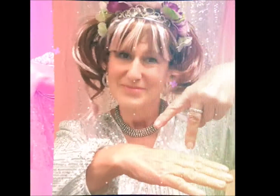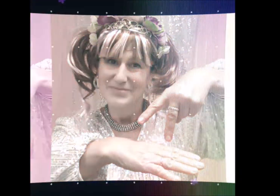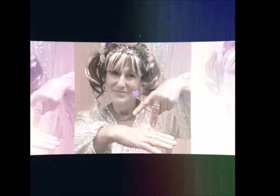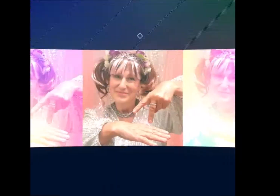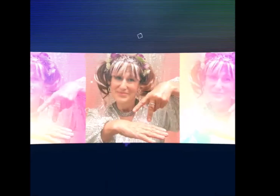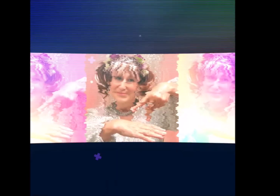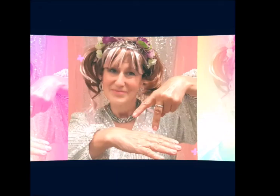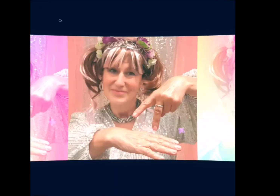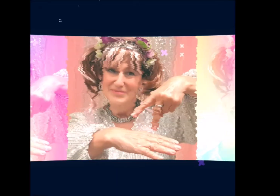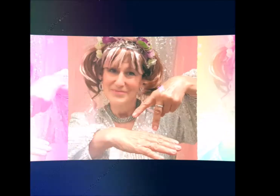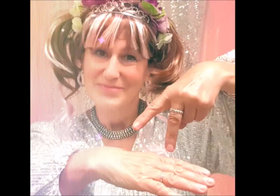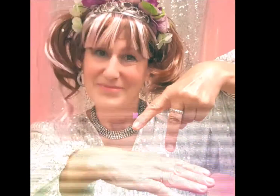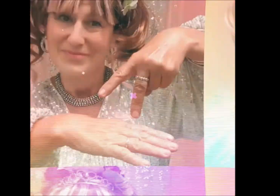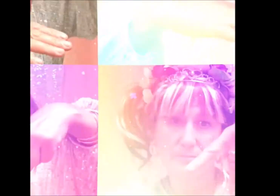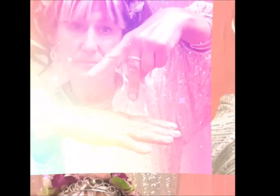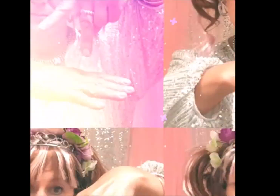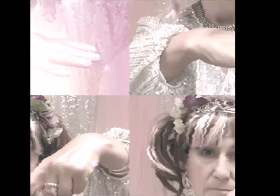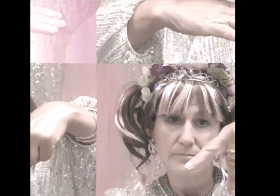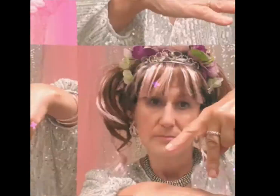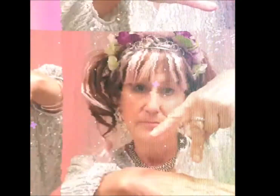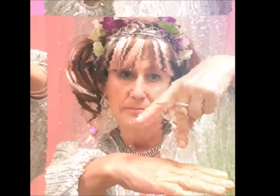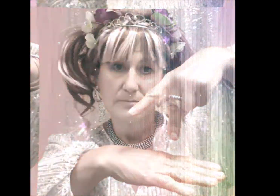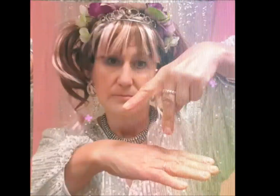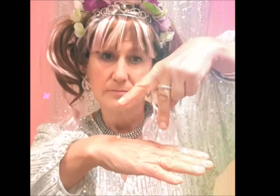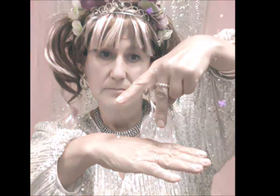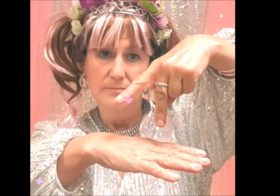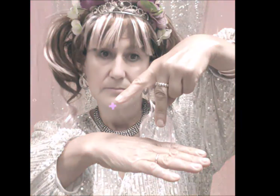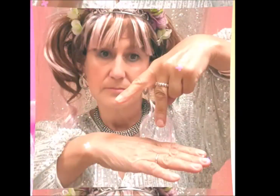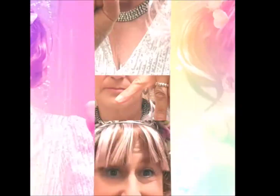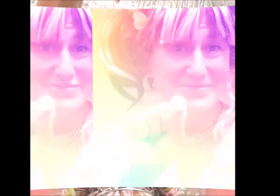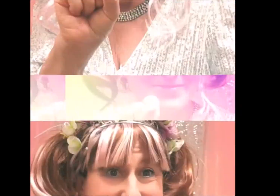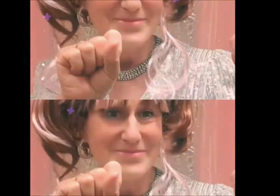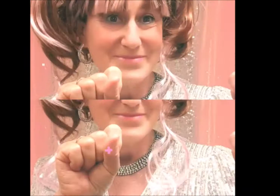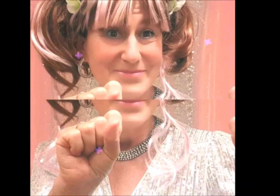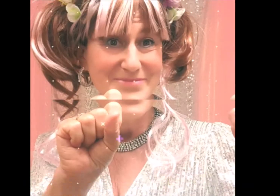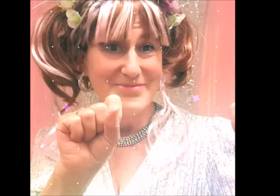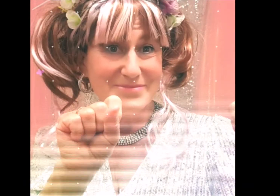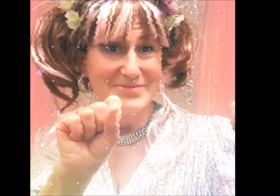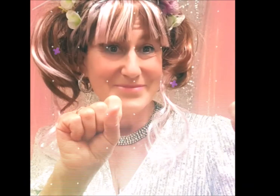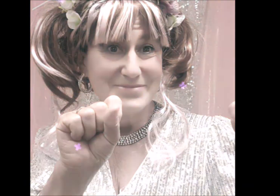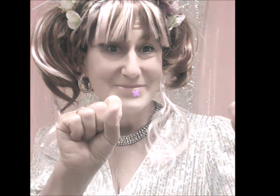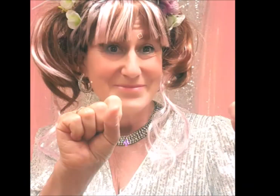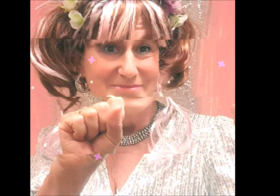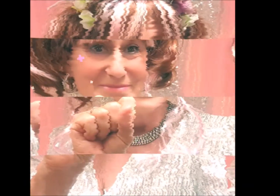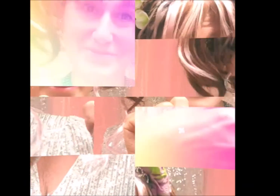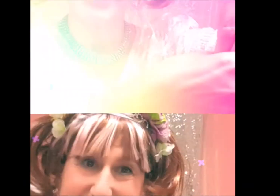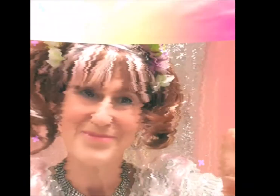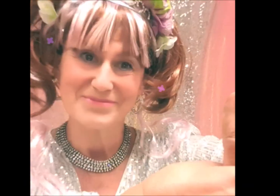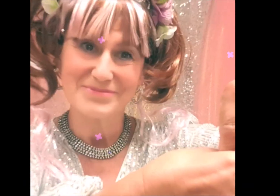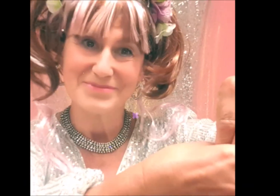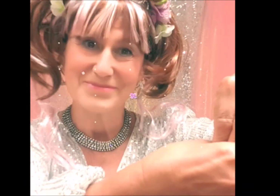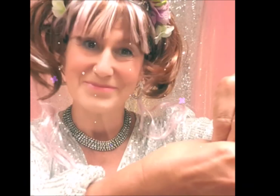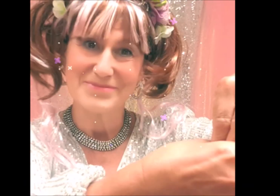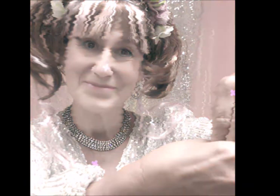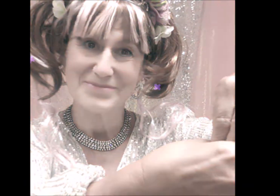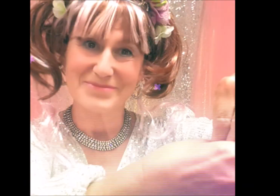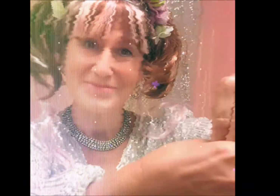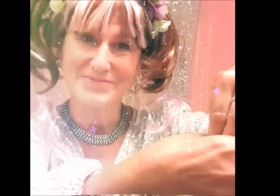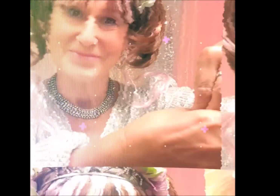that uses symbols signs and speech to enable people to communicate it supports the development of essential